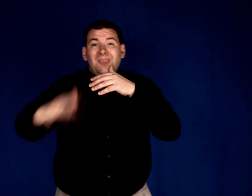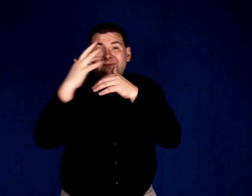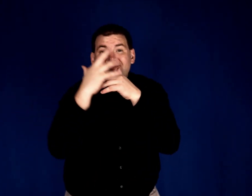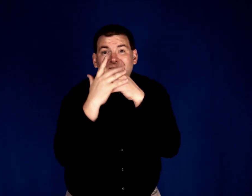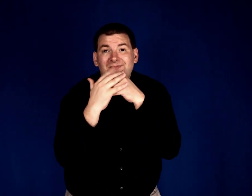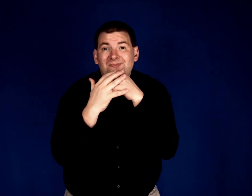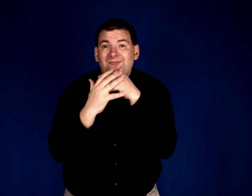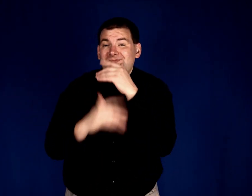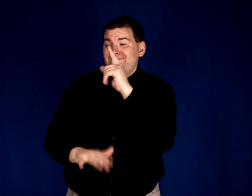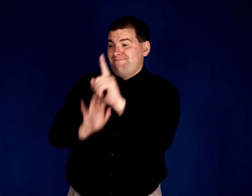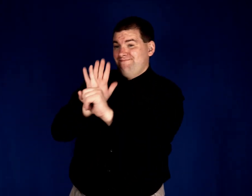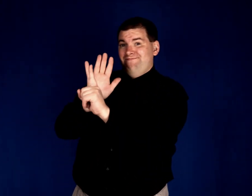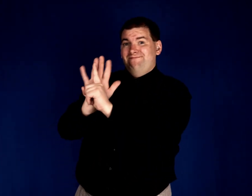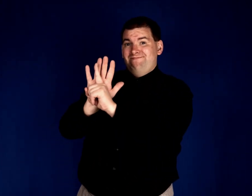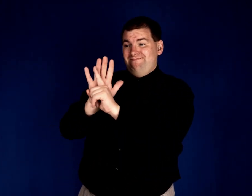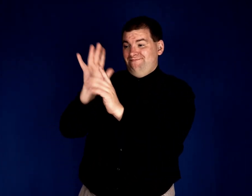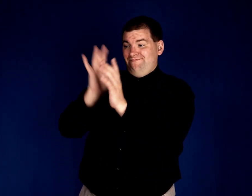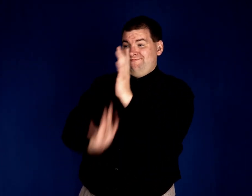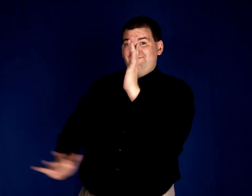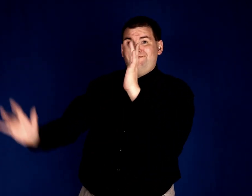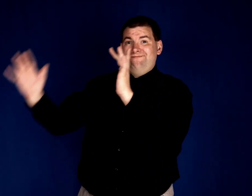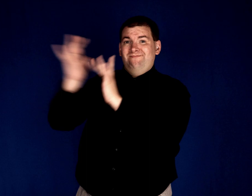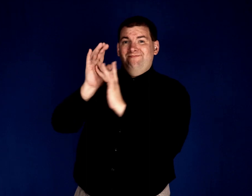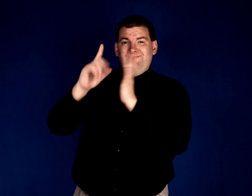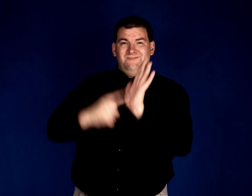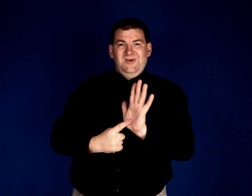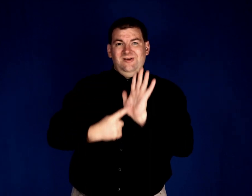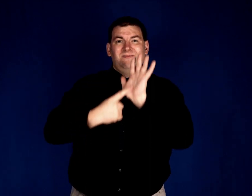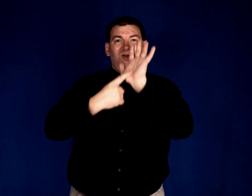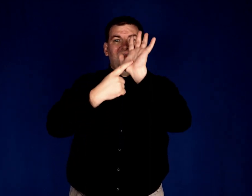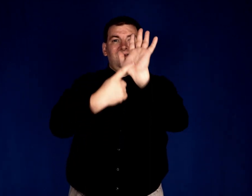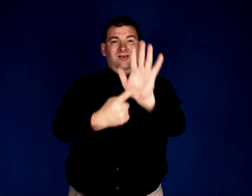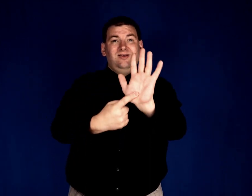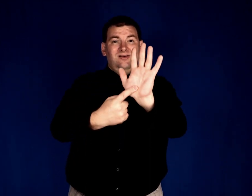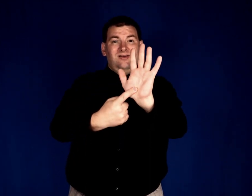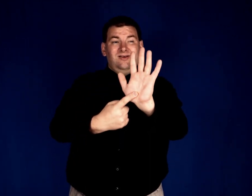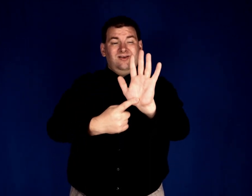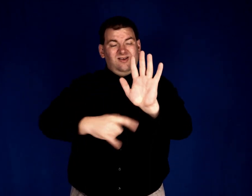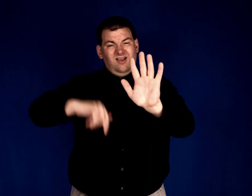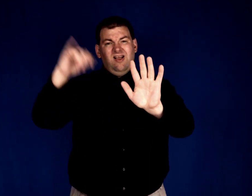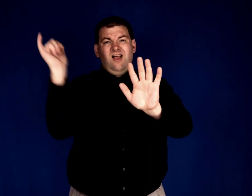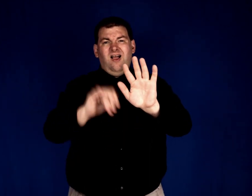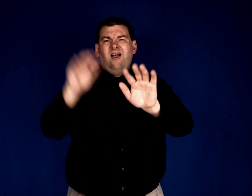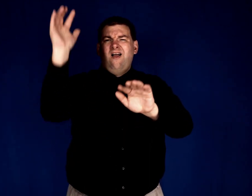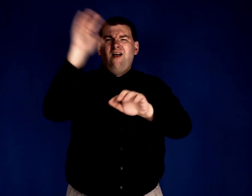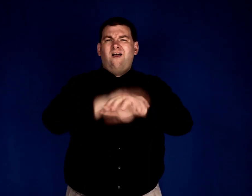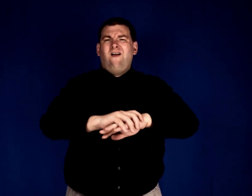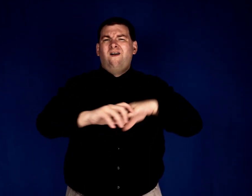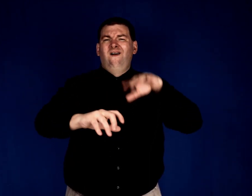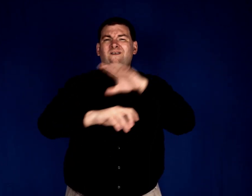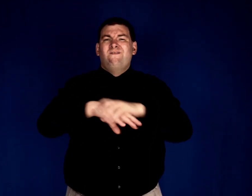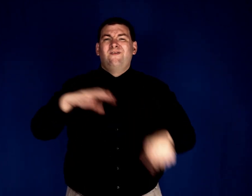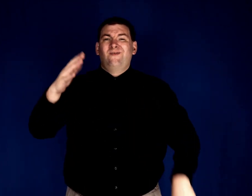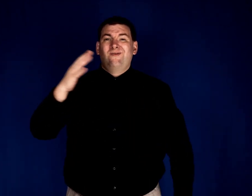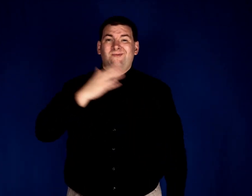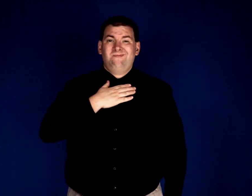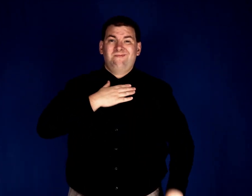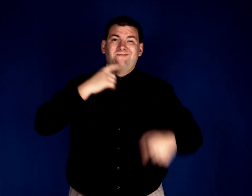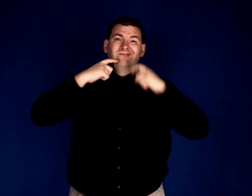The blood was presented That covered my